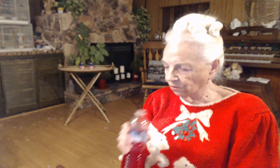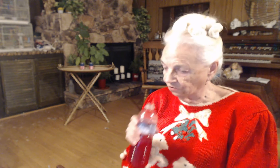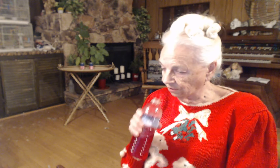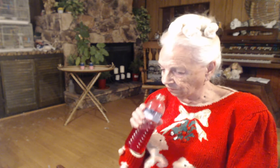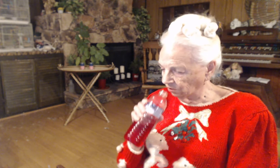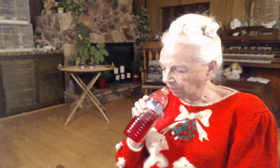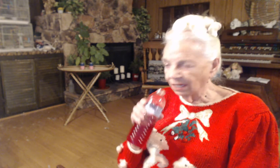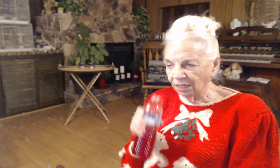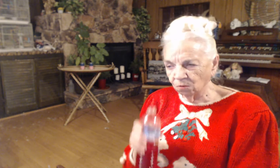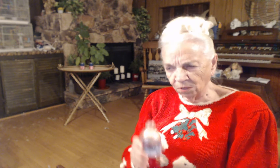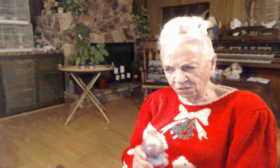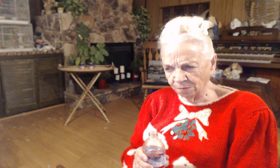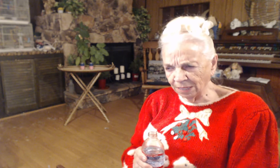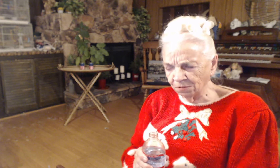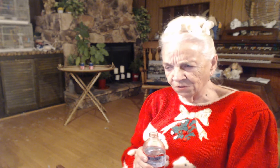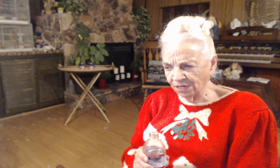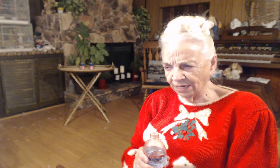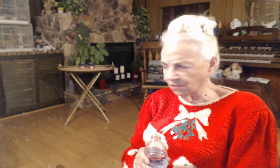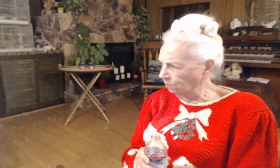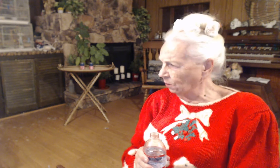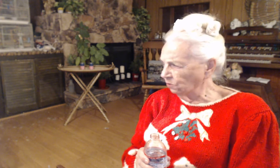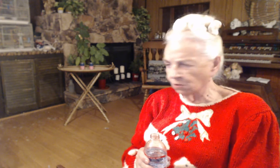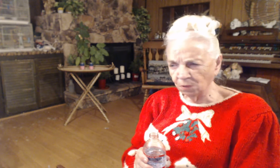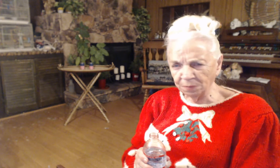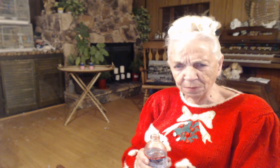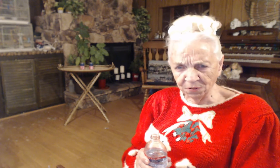different. And what does the Bible say as opposed to what people say?